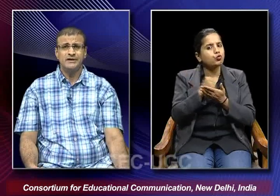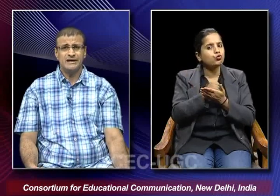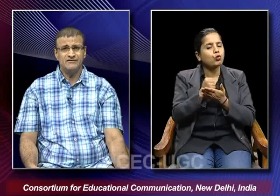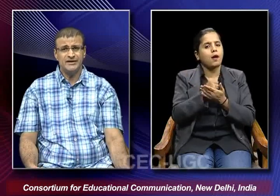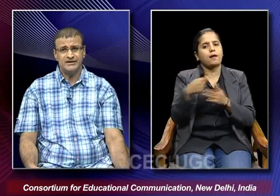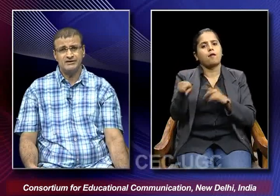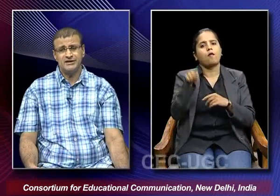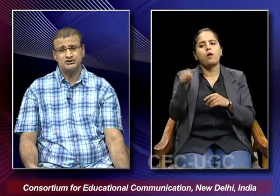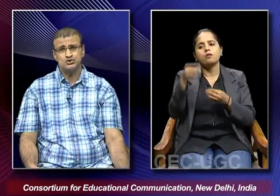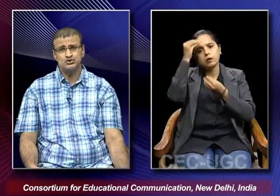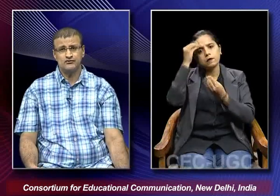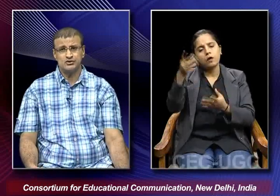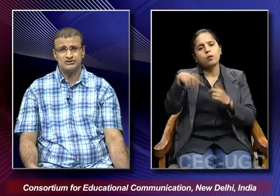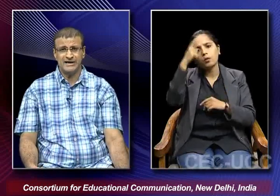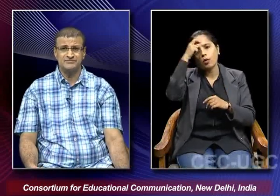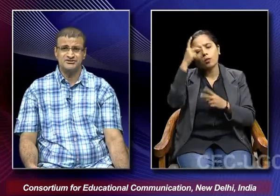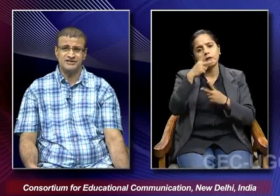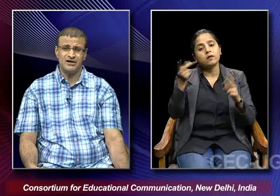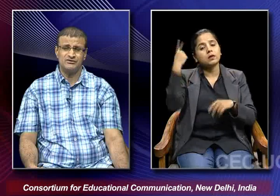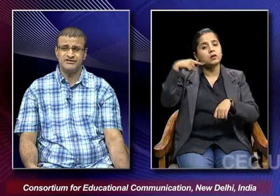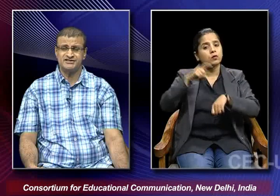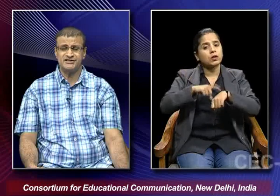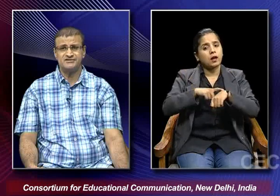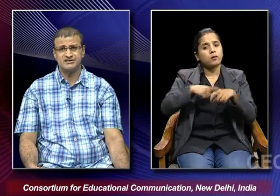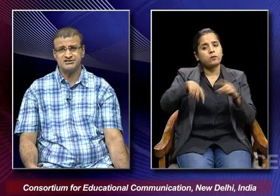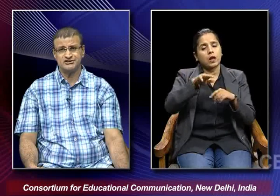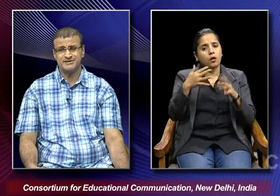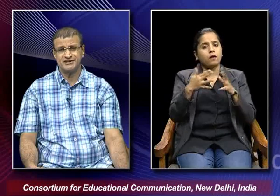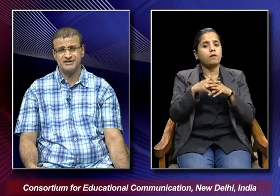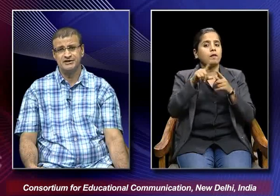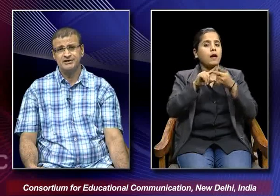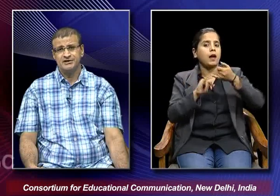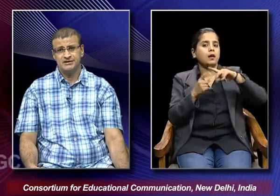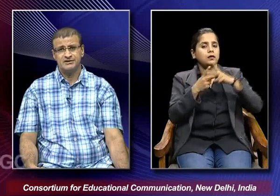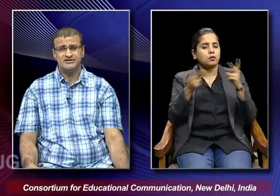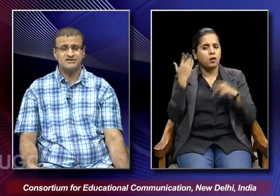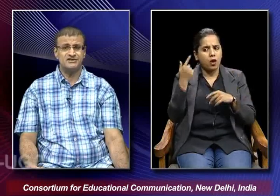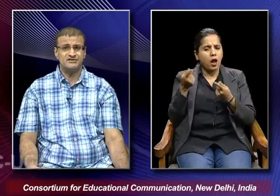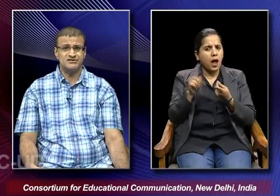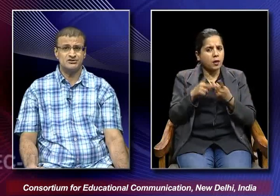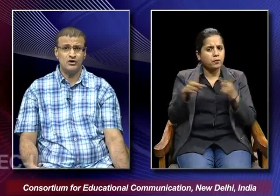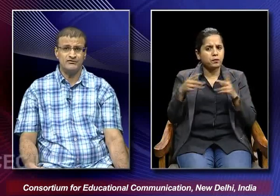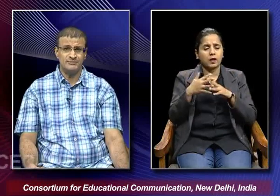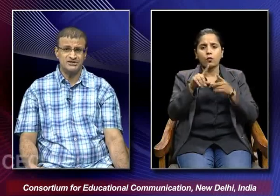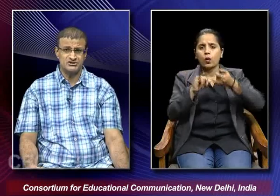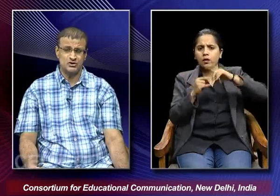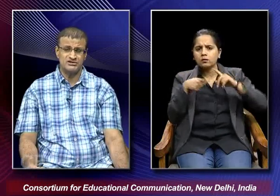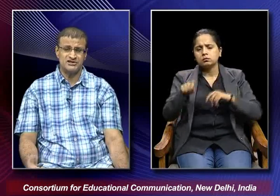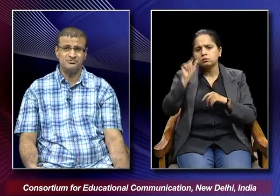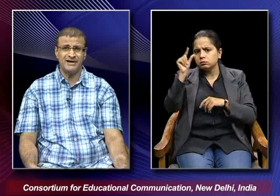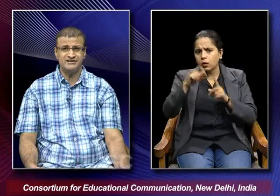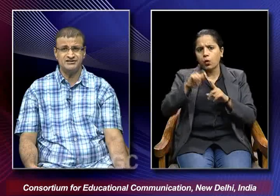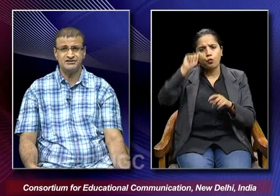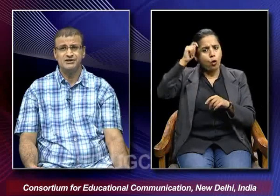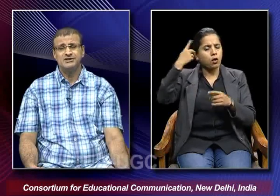convey the issues of those times that how the vested interest especially the vested interest of the british or the